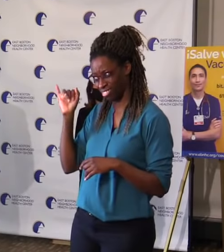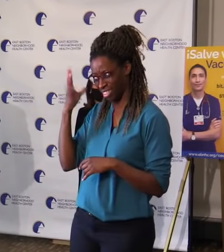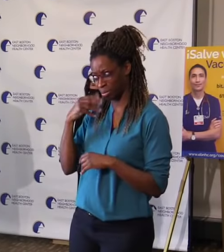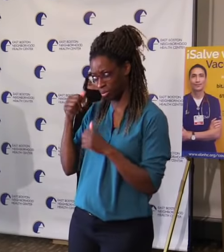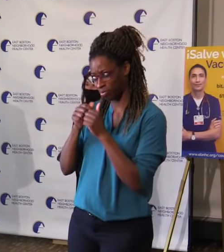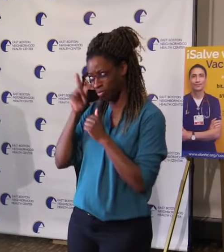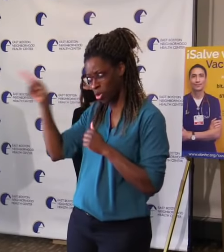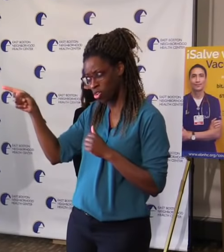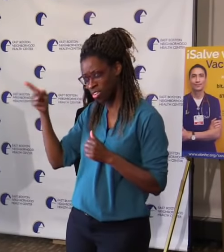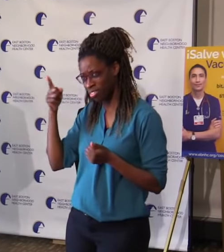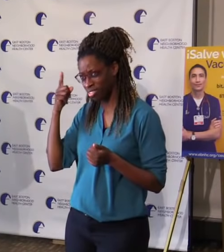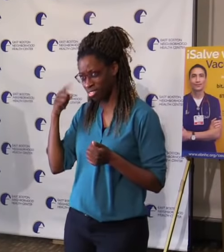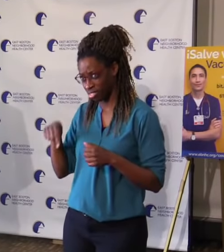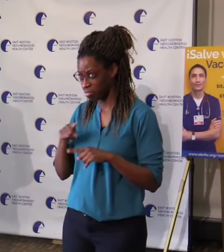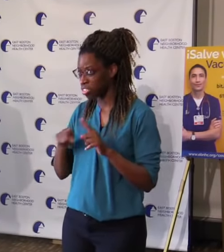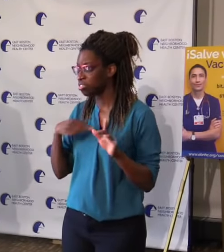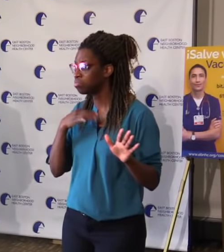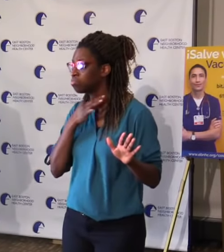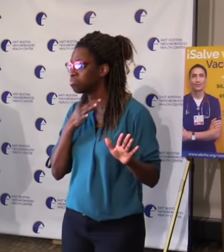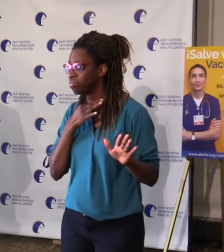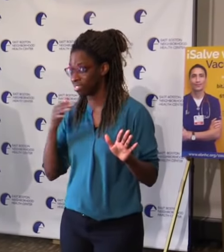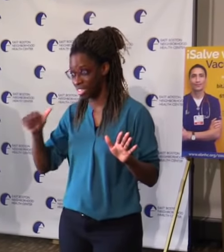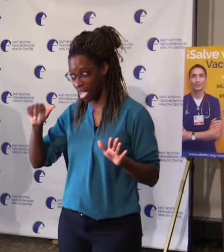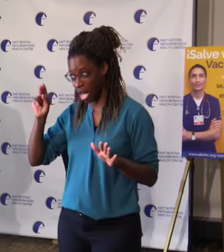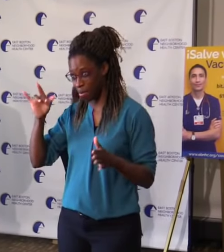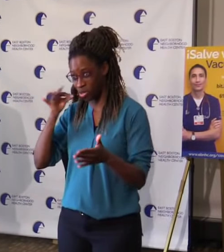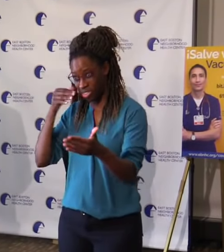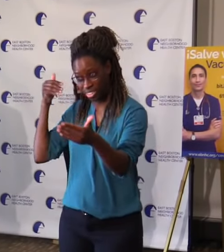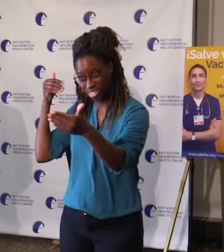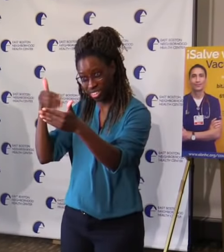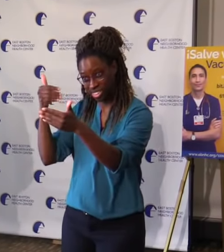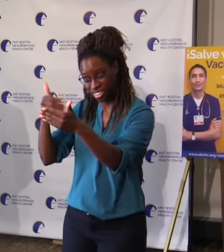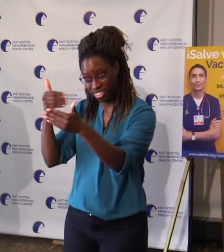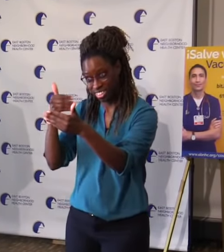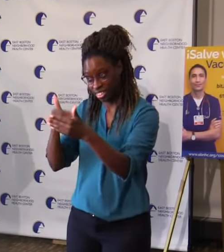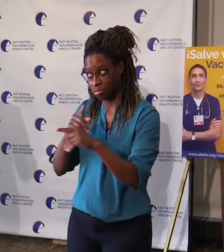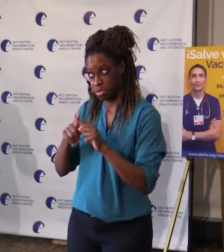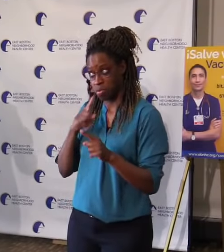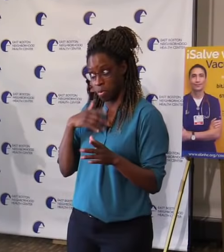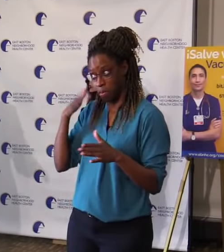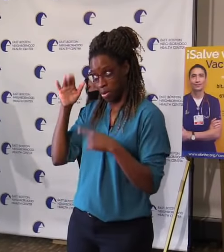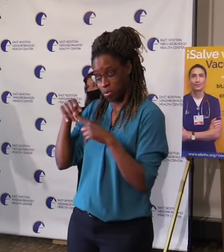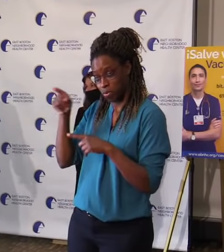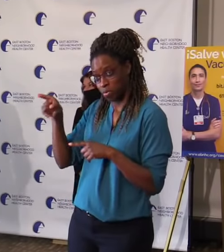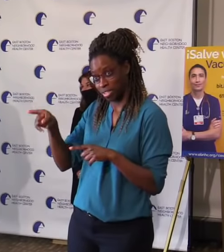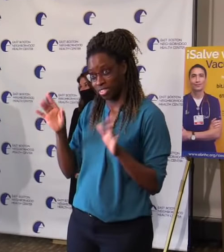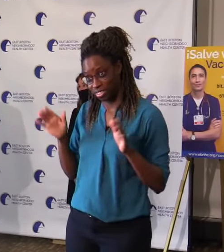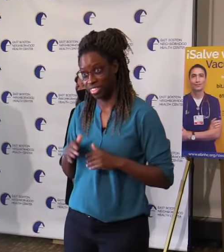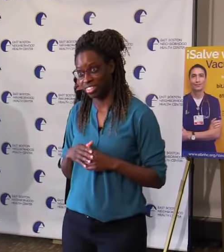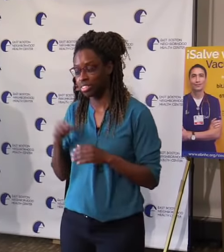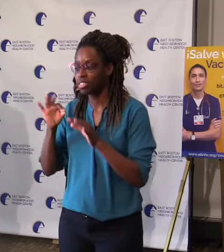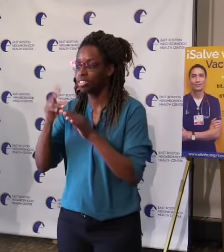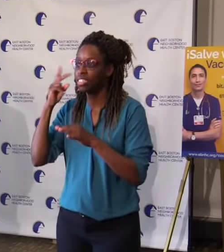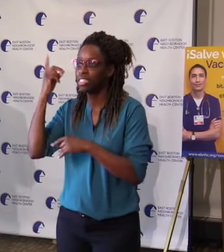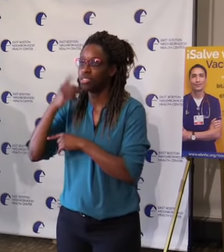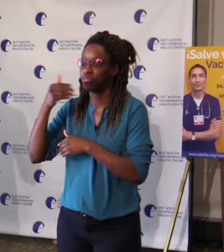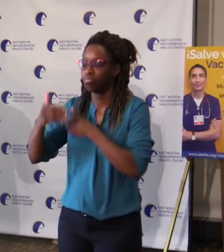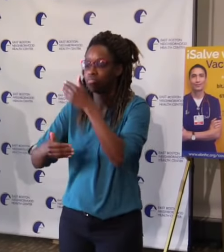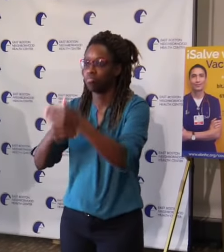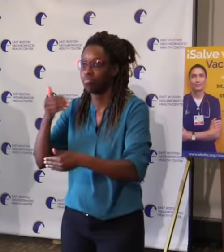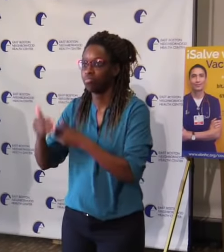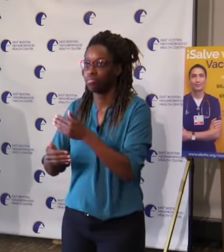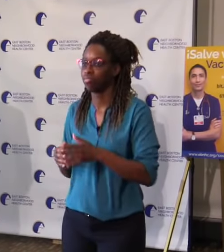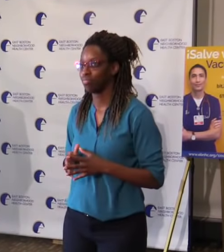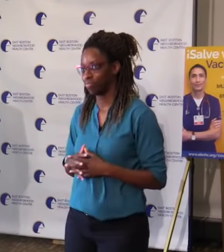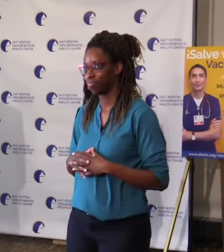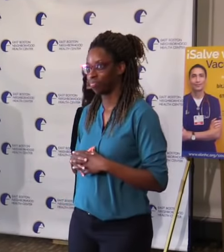I don't know about you, but every day to me feels kind of like a month. I mean, was 27 when this all began and now I'm 64 and